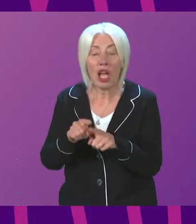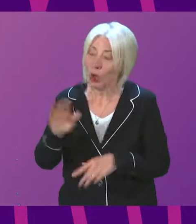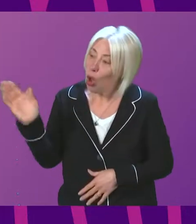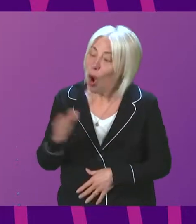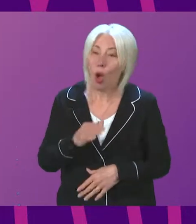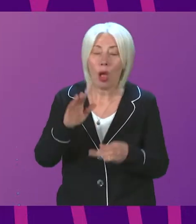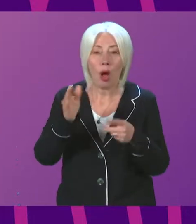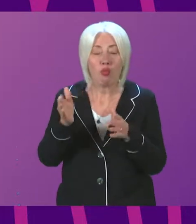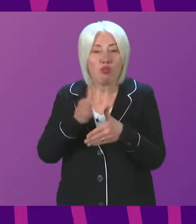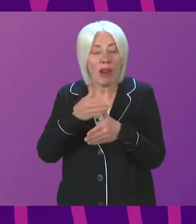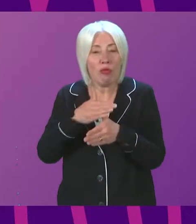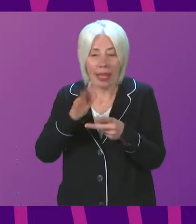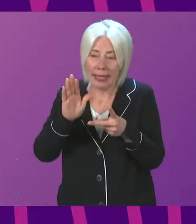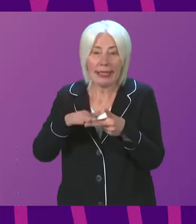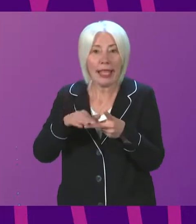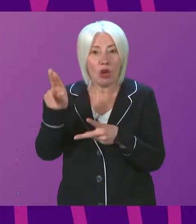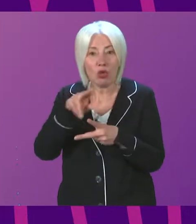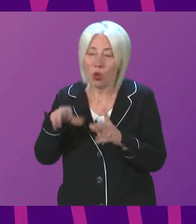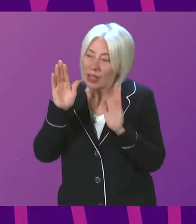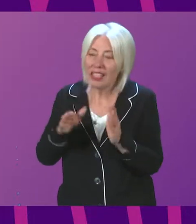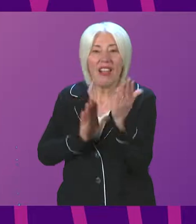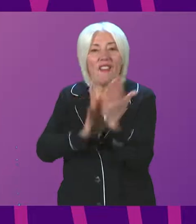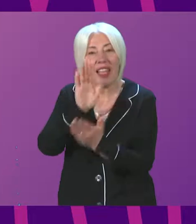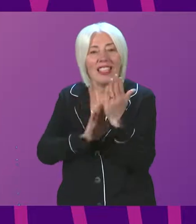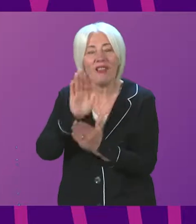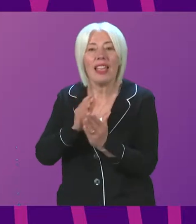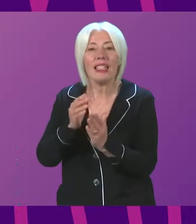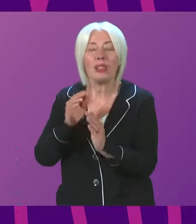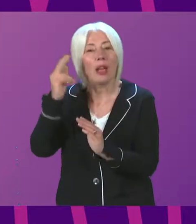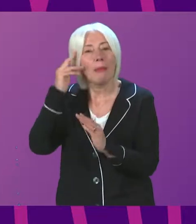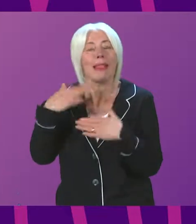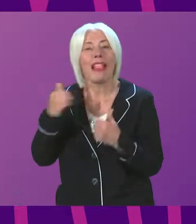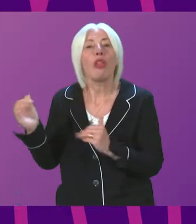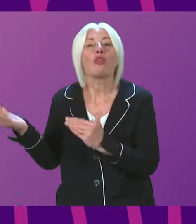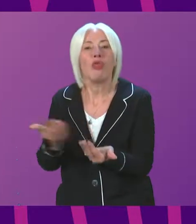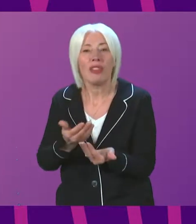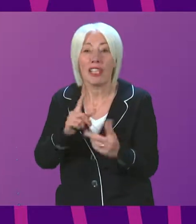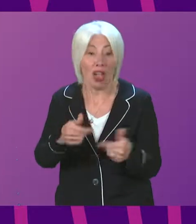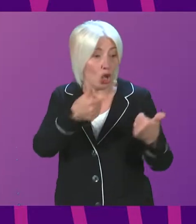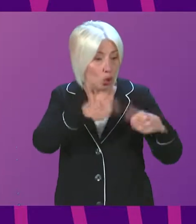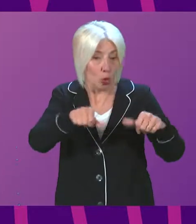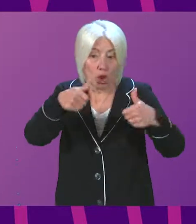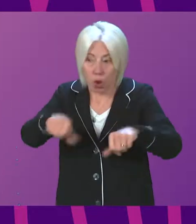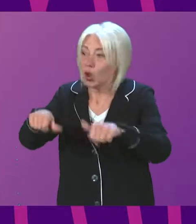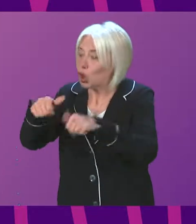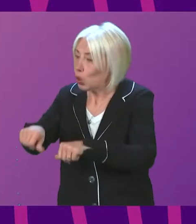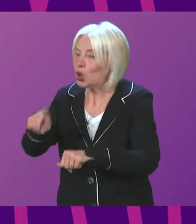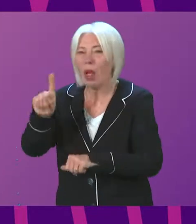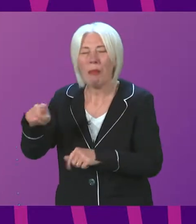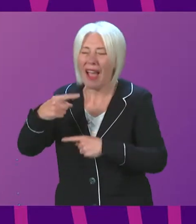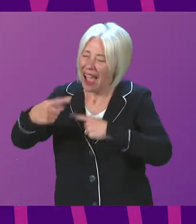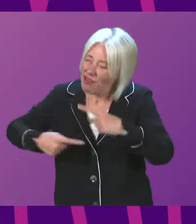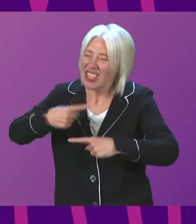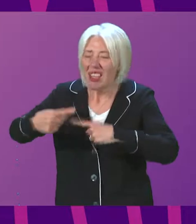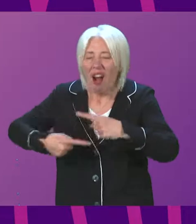need to have access to face-to-face mental health services. These are solutions, but all the First Minister has done again today is offer year after